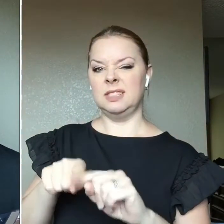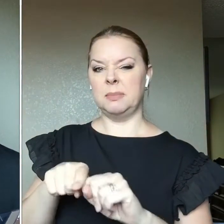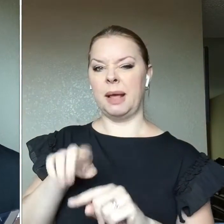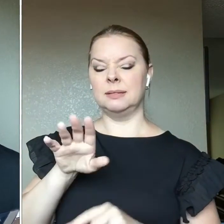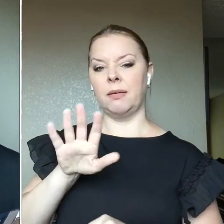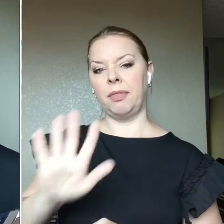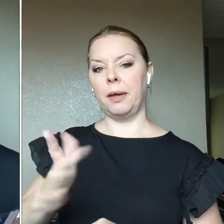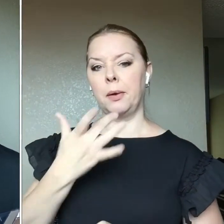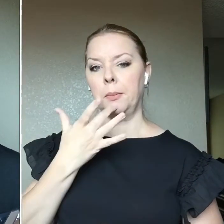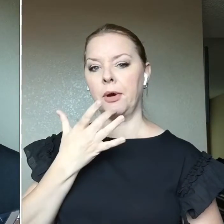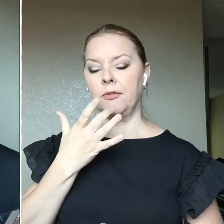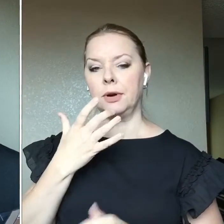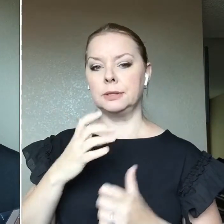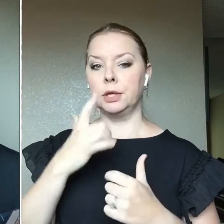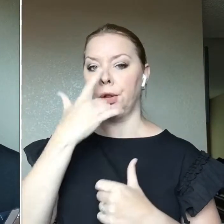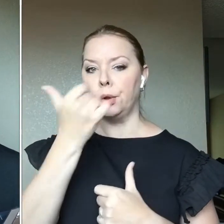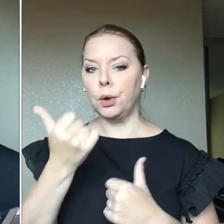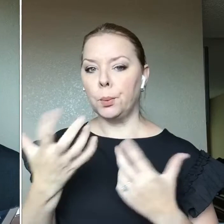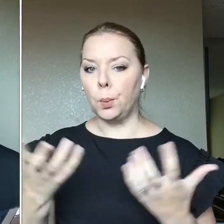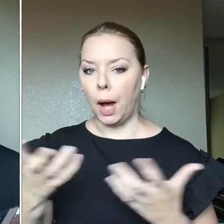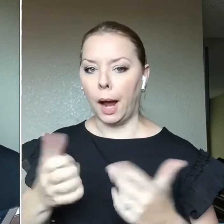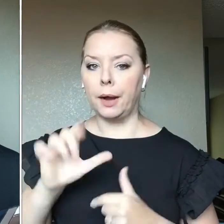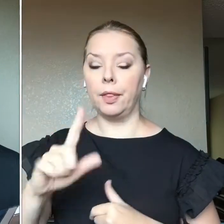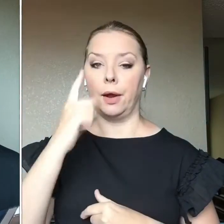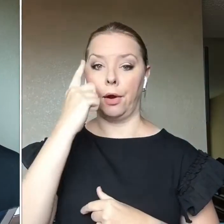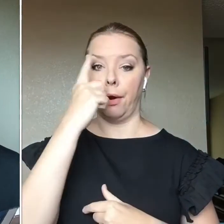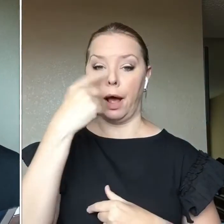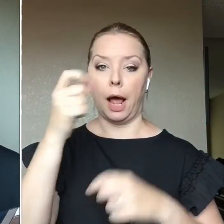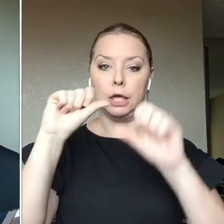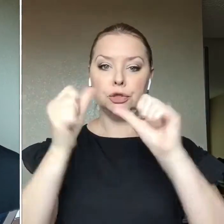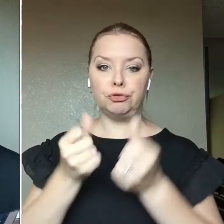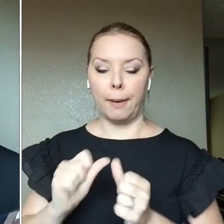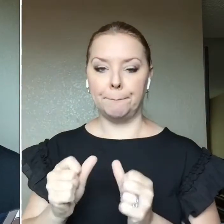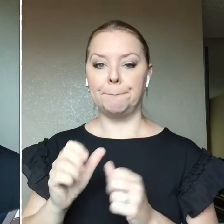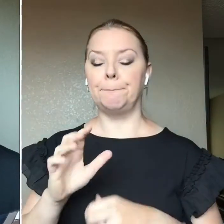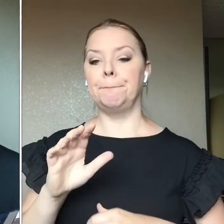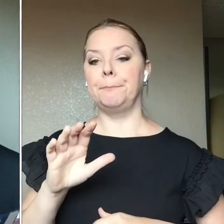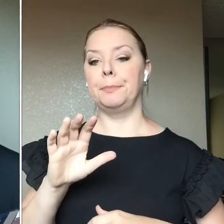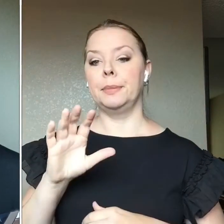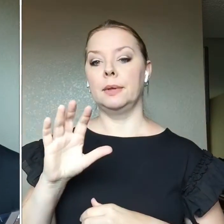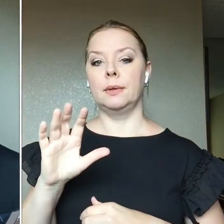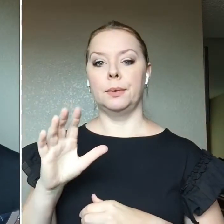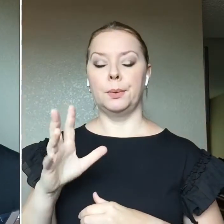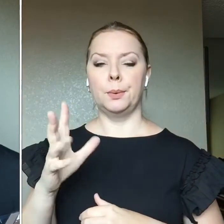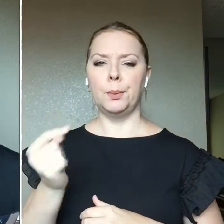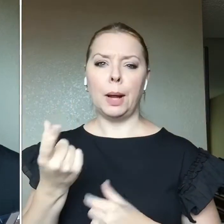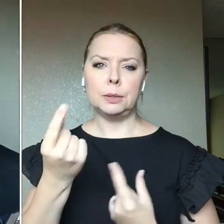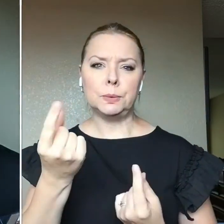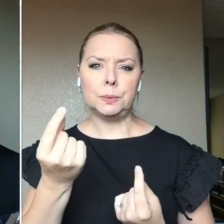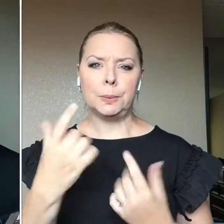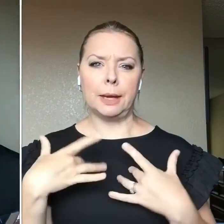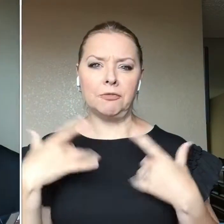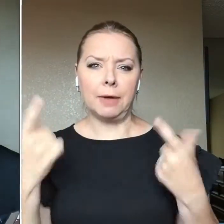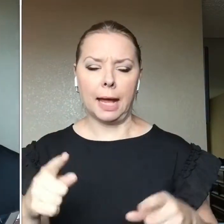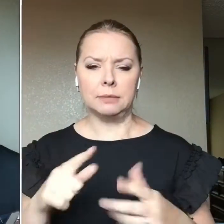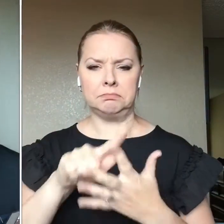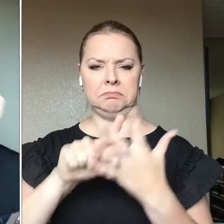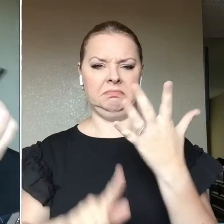their eye shape, um, the event. There's a lot of variables. This just happens